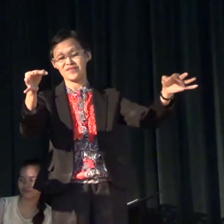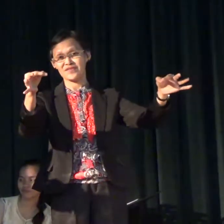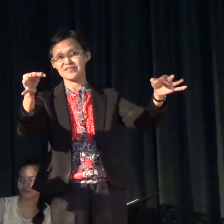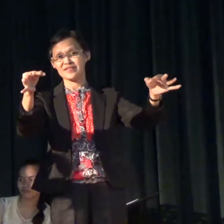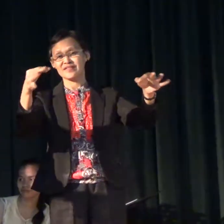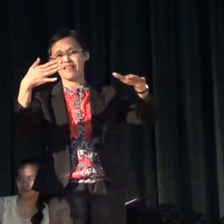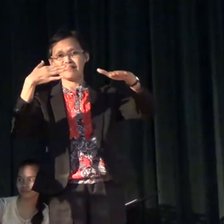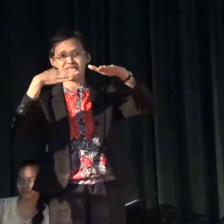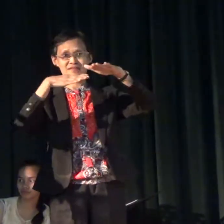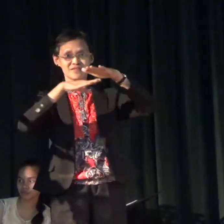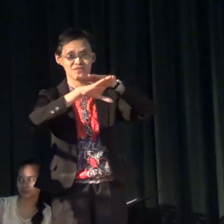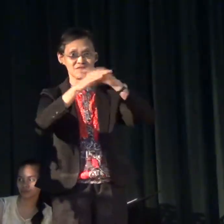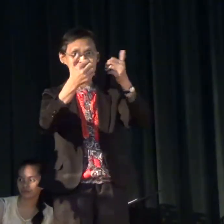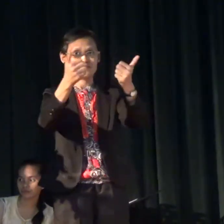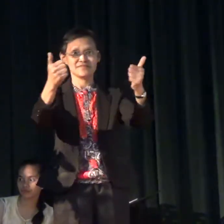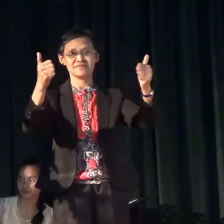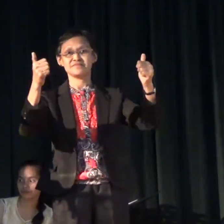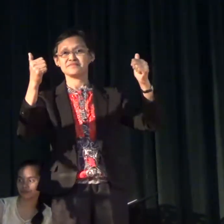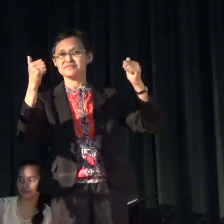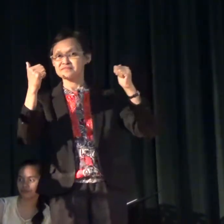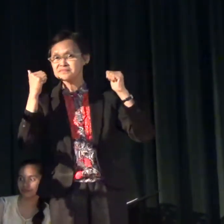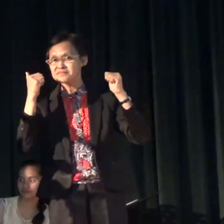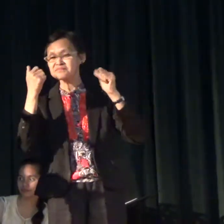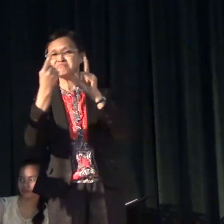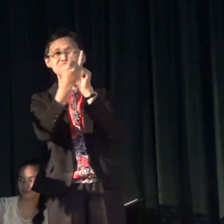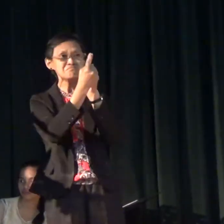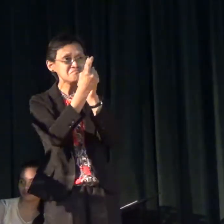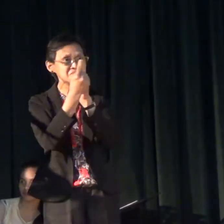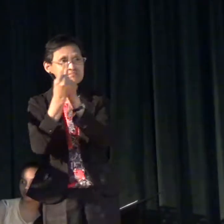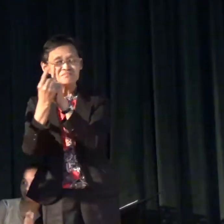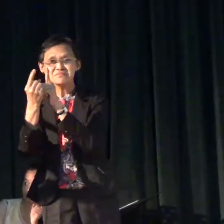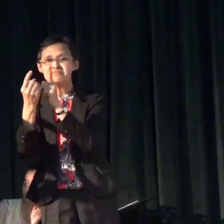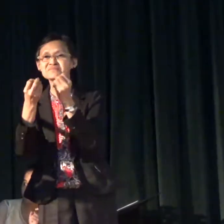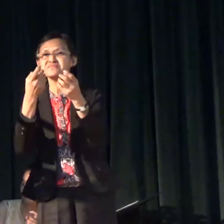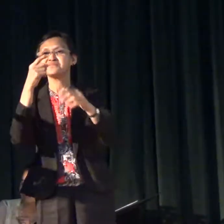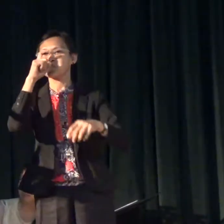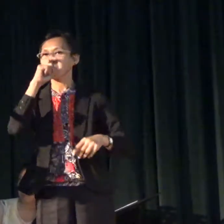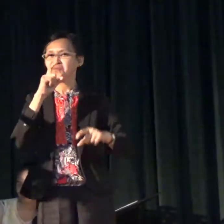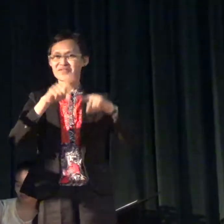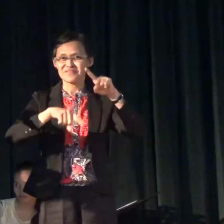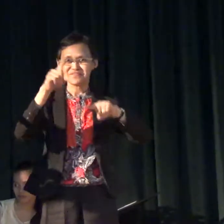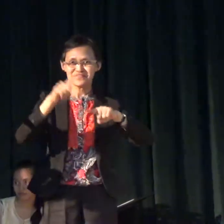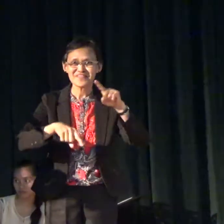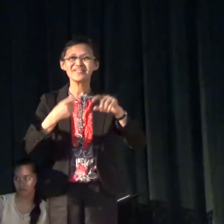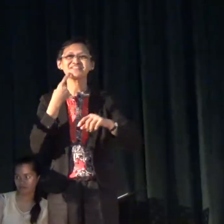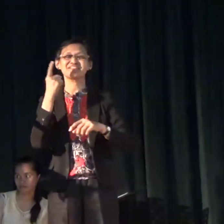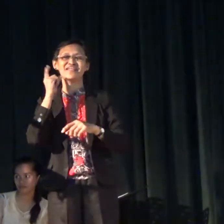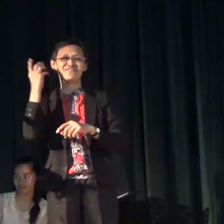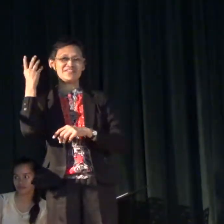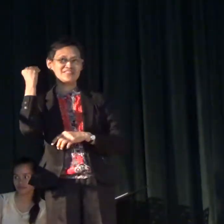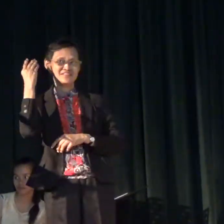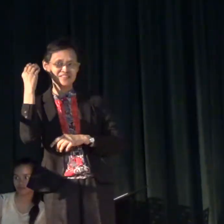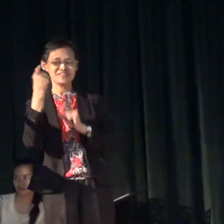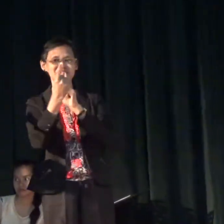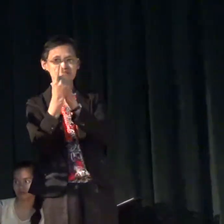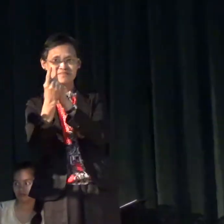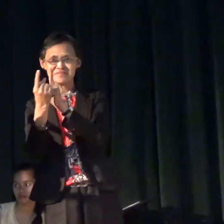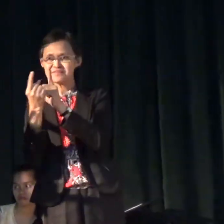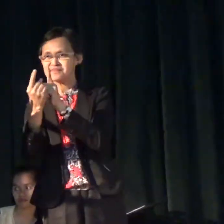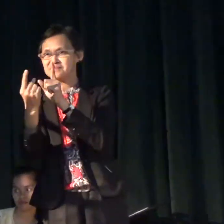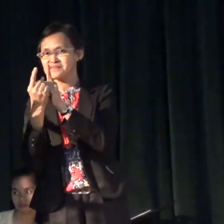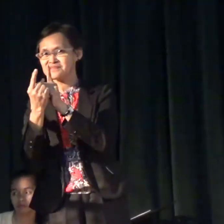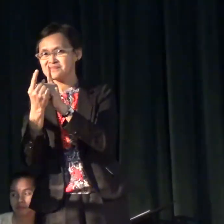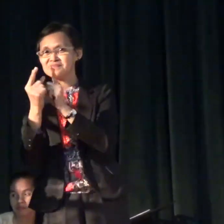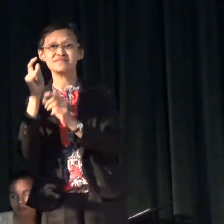I entered the auditorium, met many old friends, both deaf and hearing, and